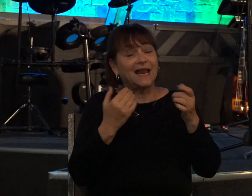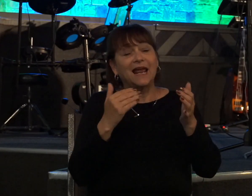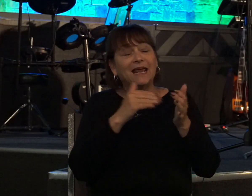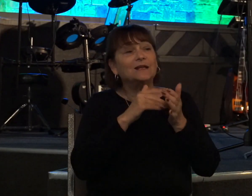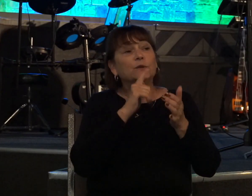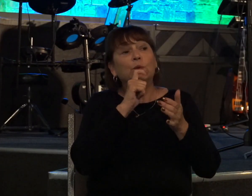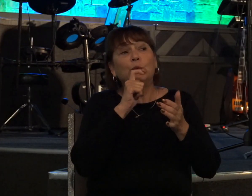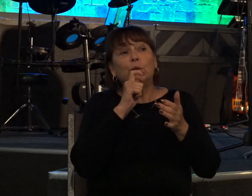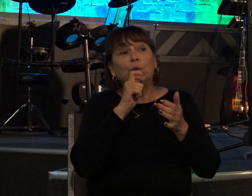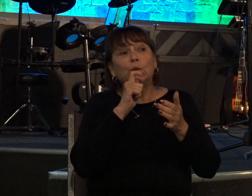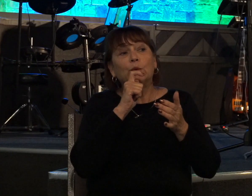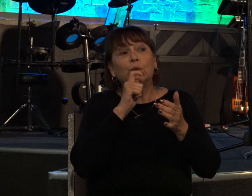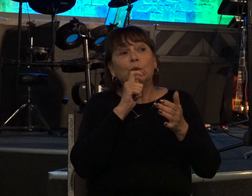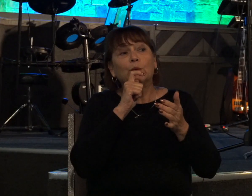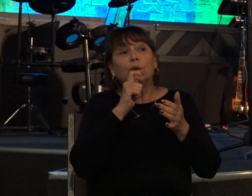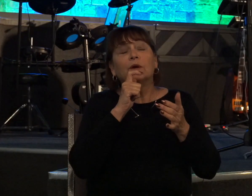against the lord